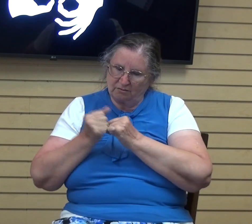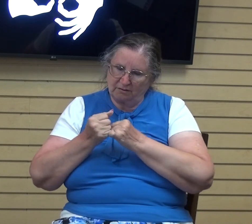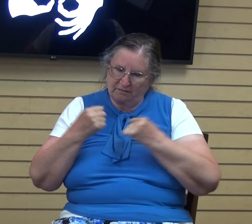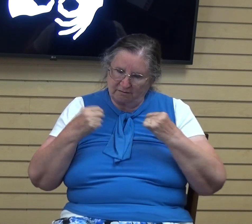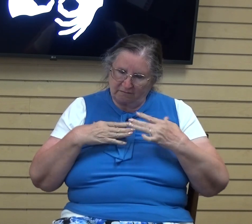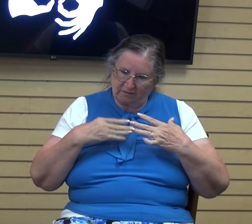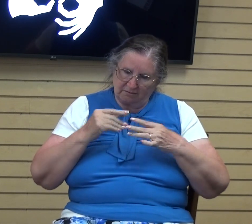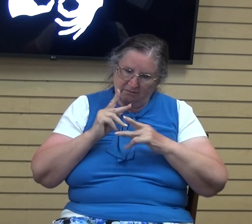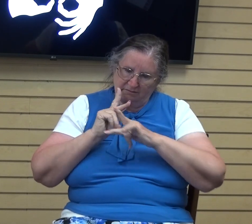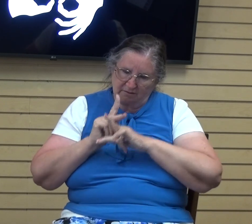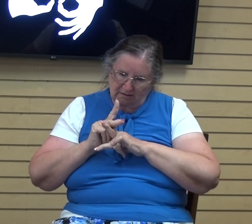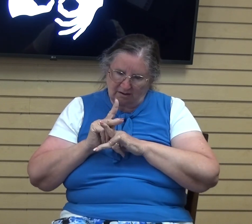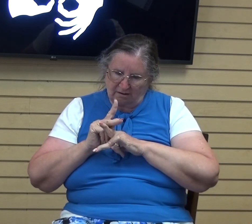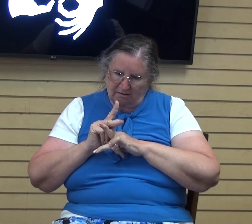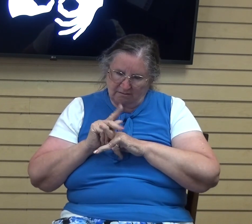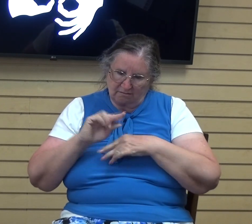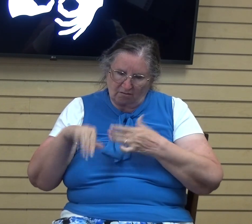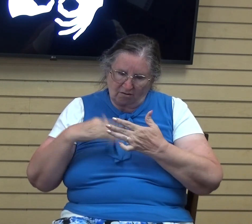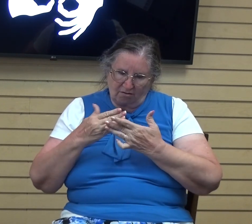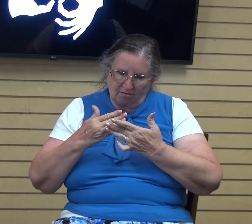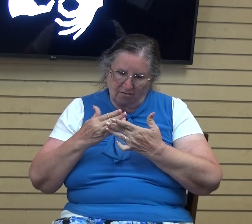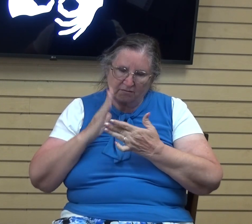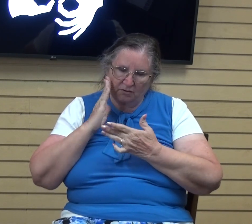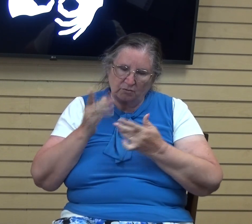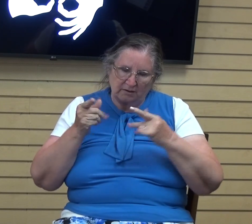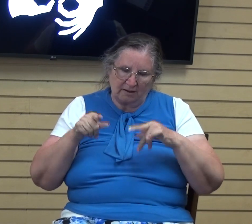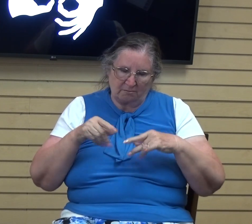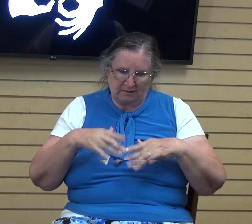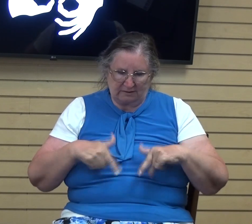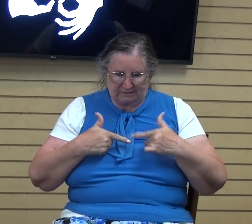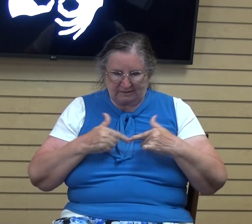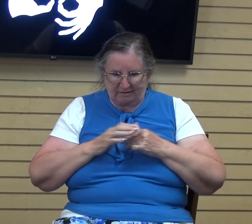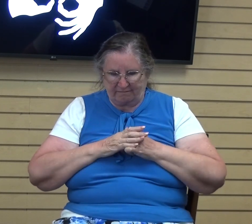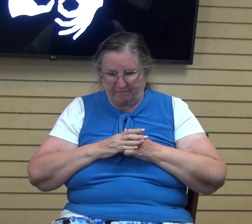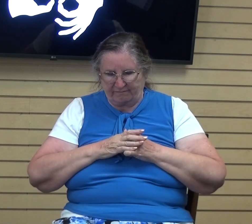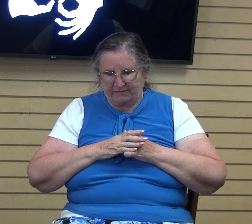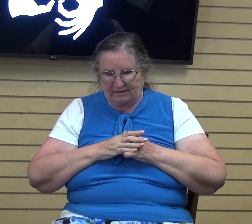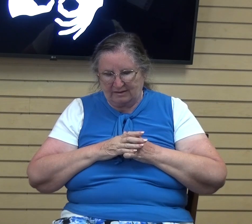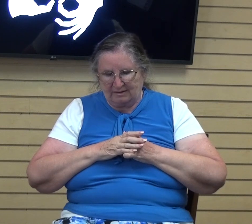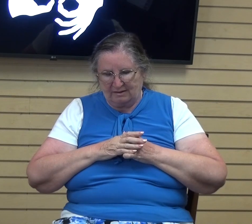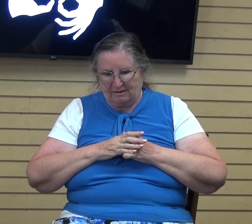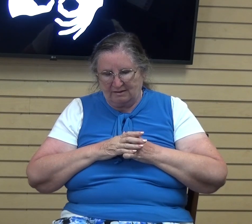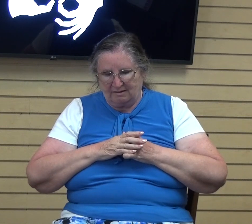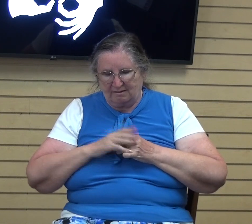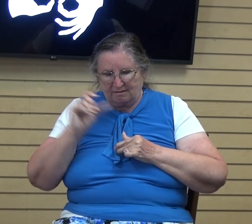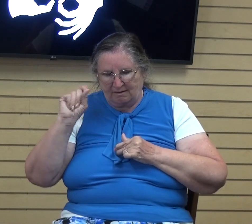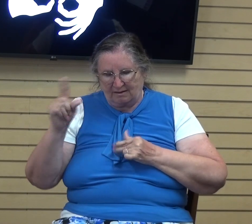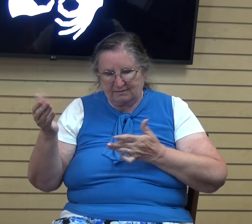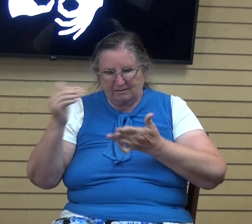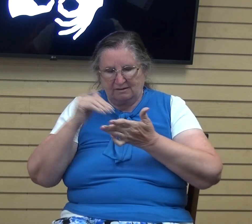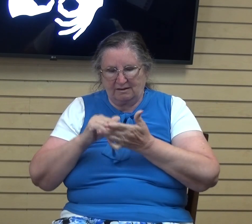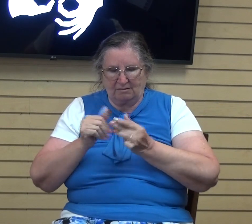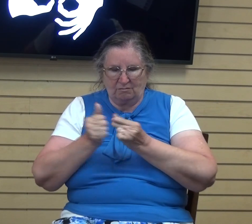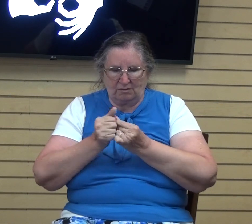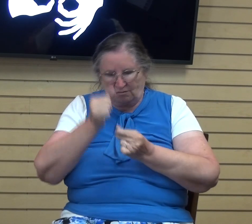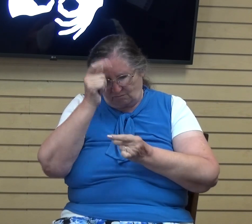cares, and just everything that's going to go on in this lifetime. So Lord, um, I just ask again that you be with my brothers and sisters,